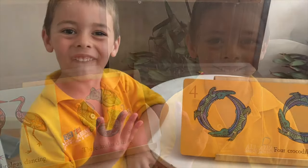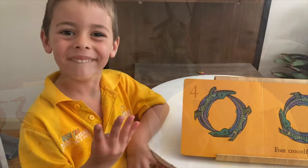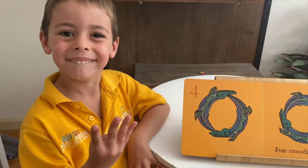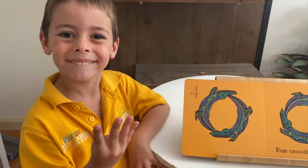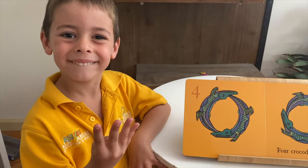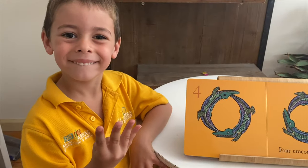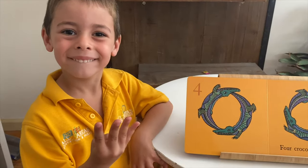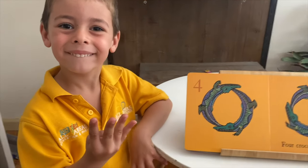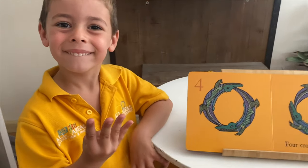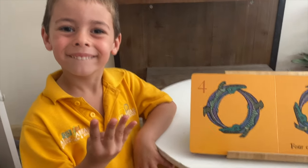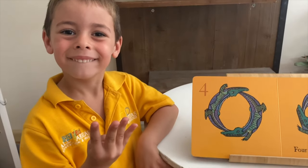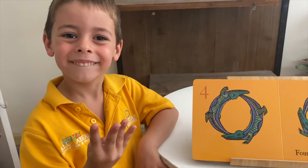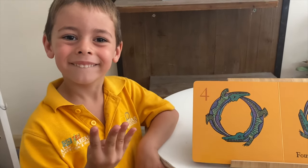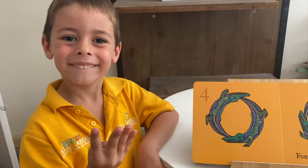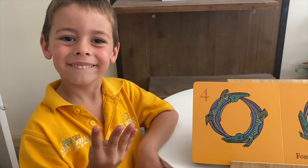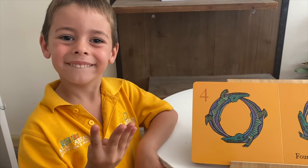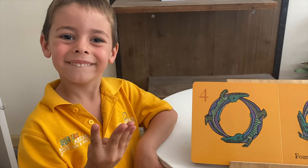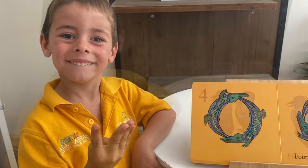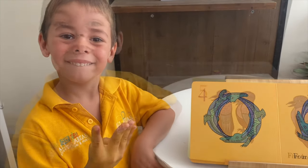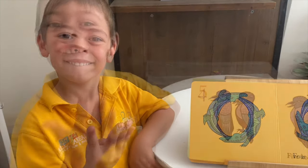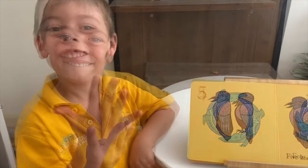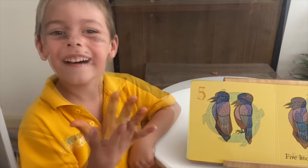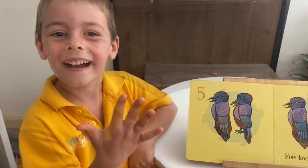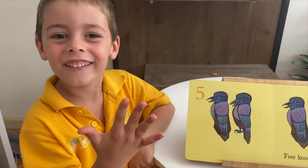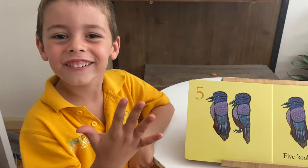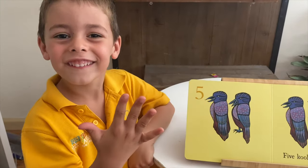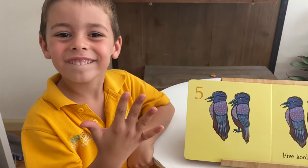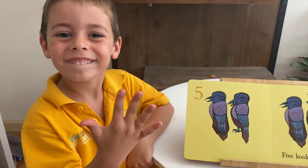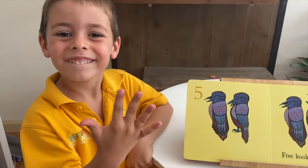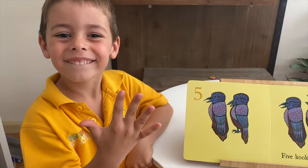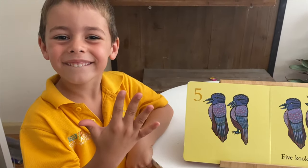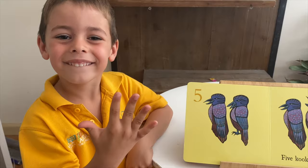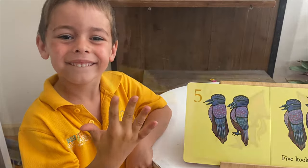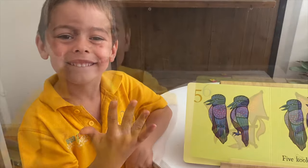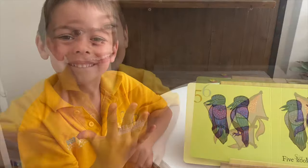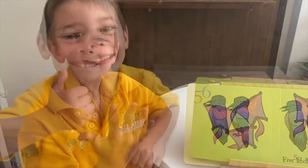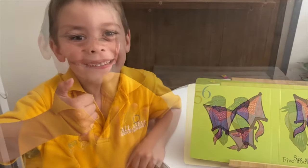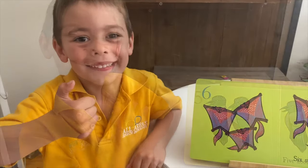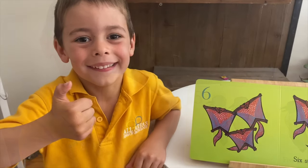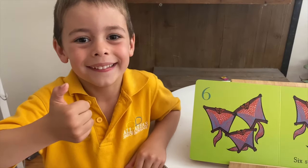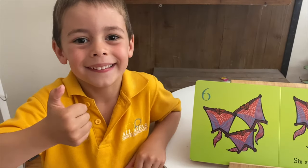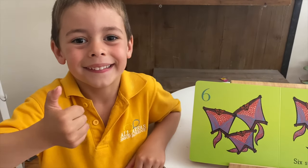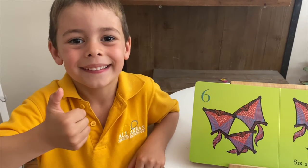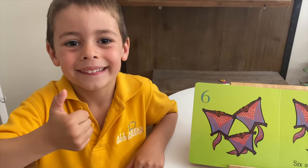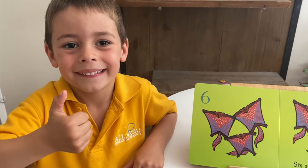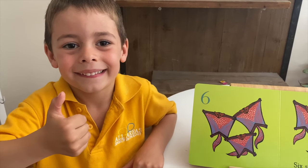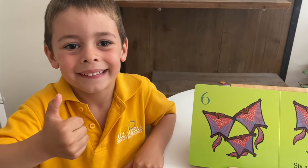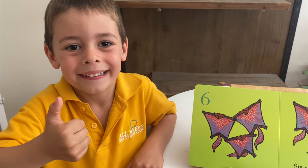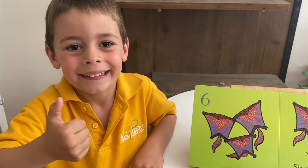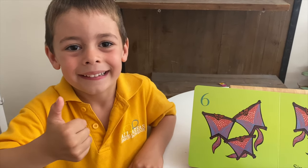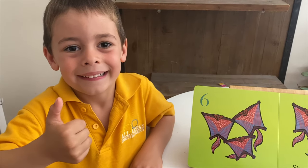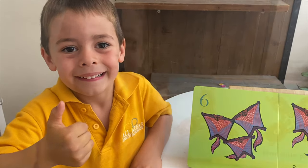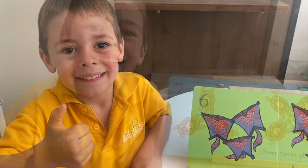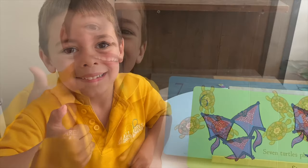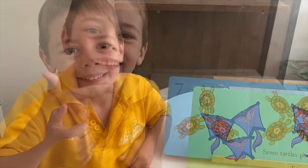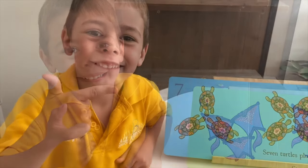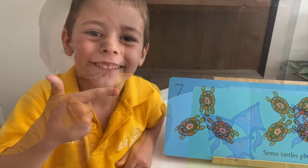five six seven